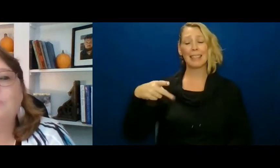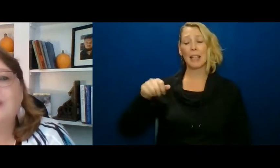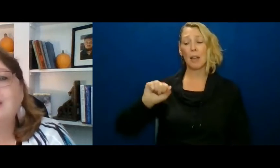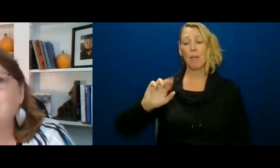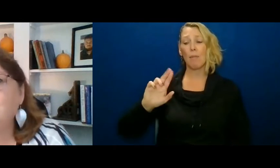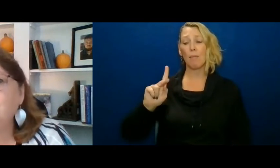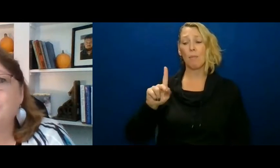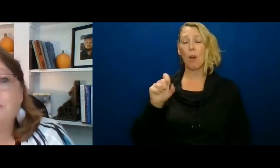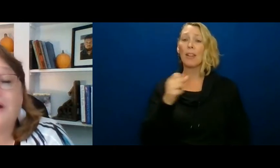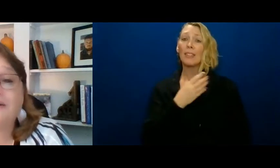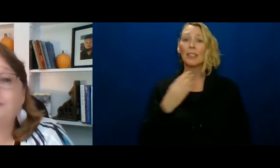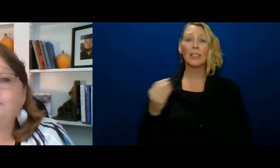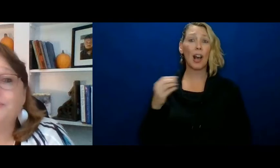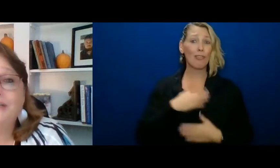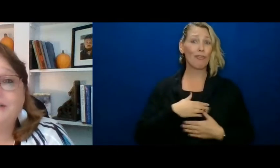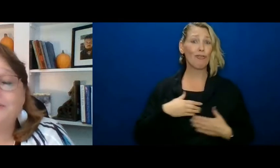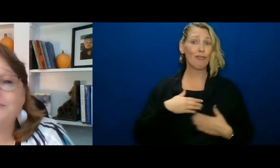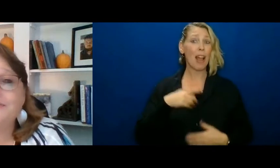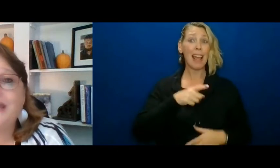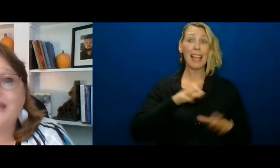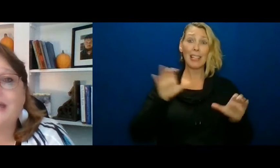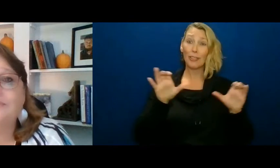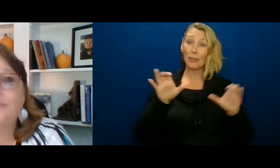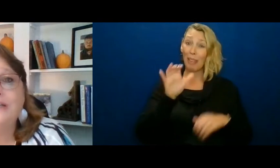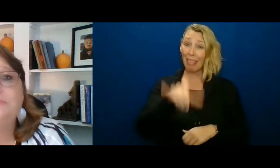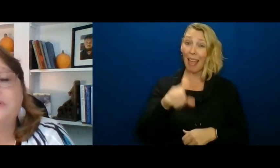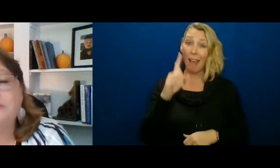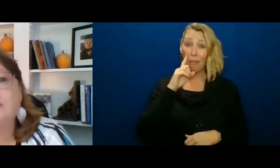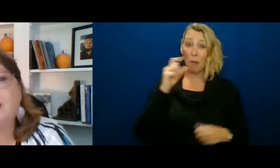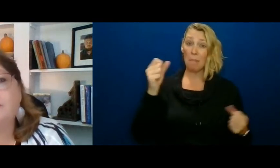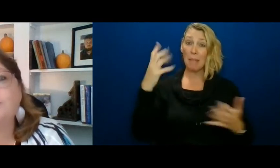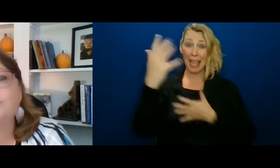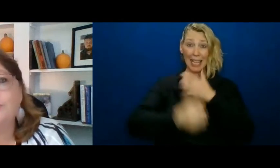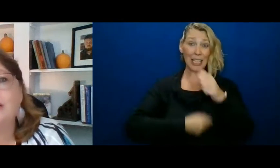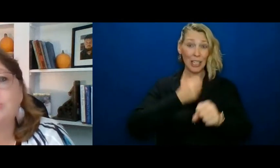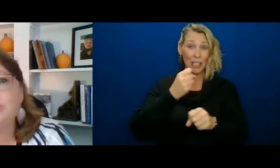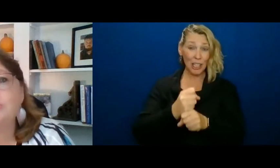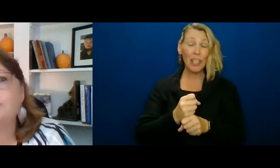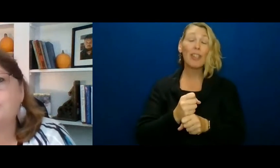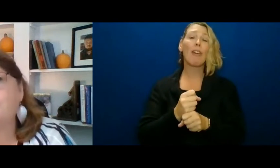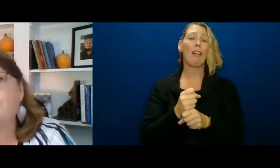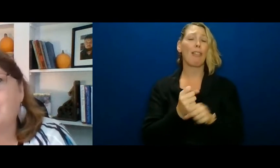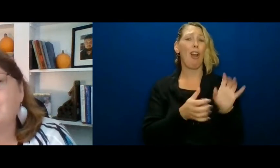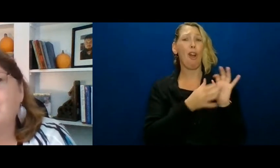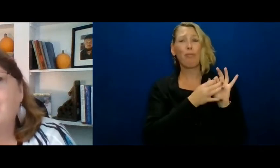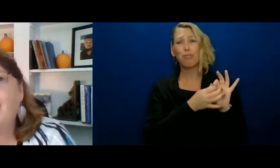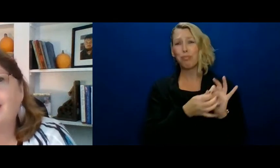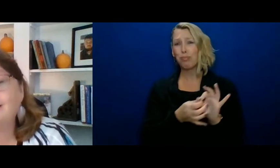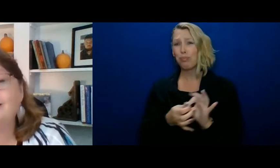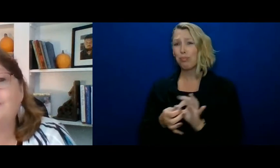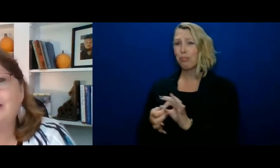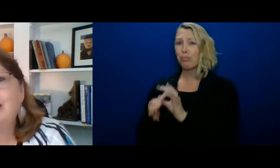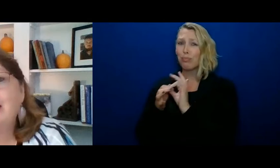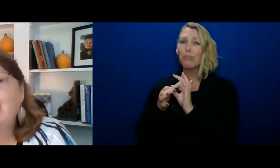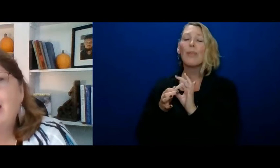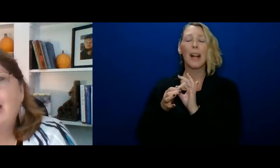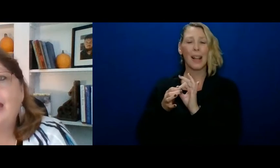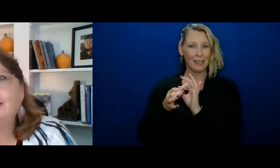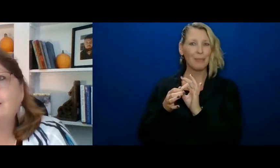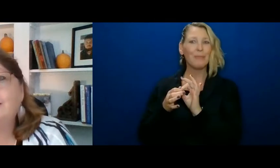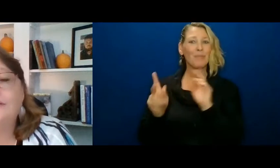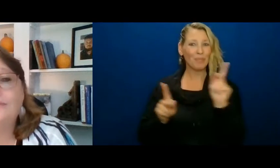ended up doing pottery for years and really built a lot of close relationships through that activity.